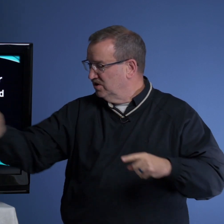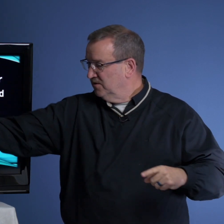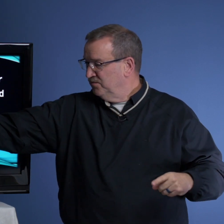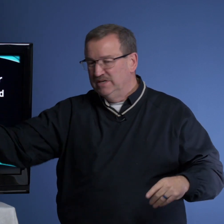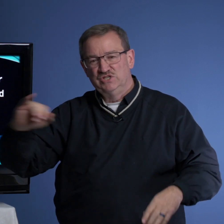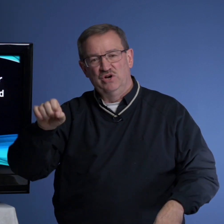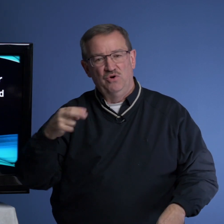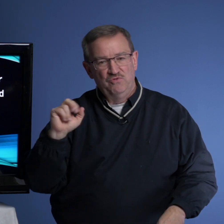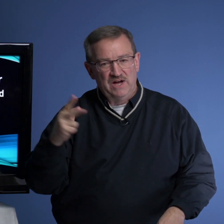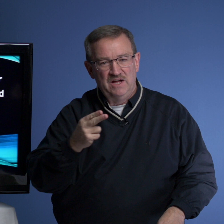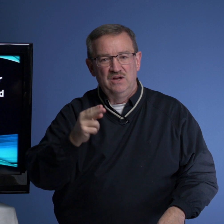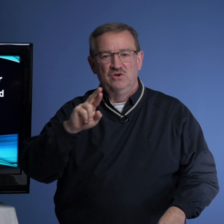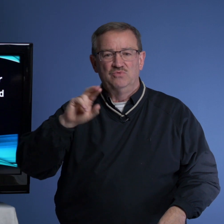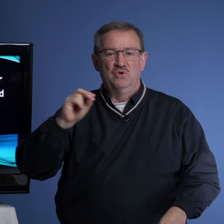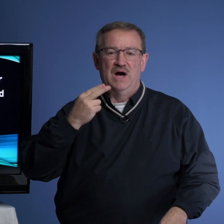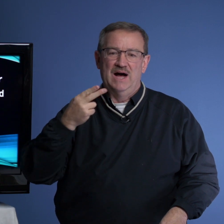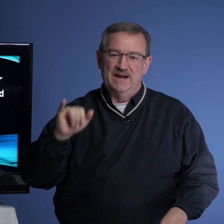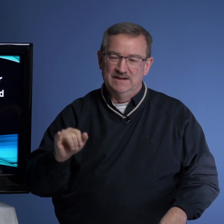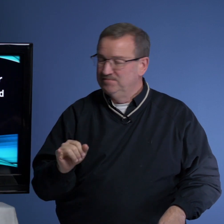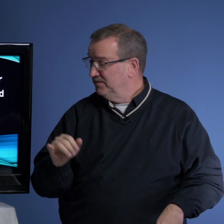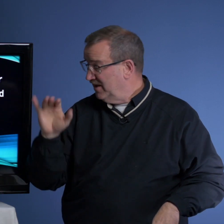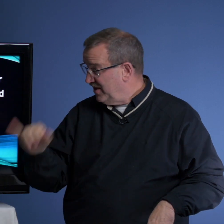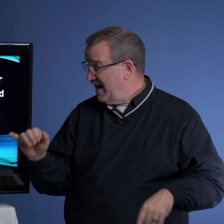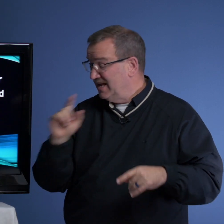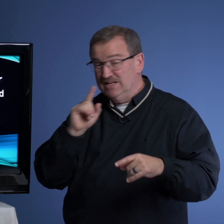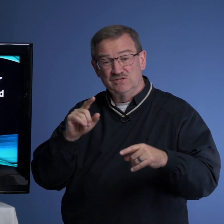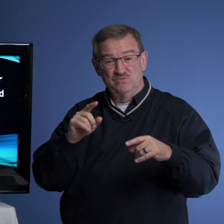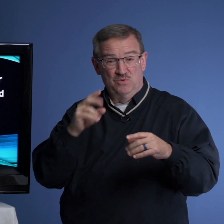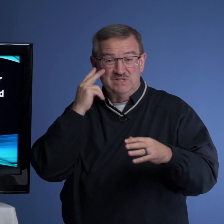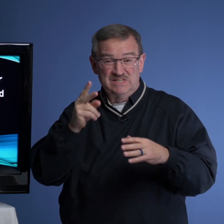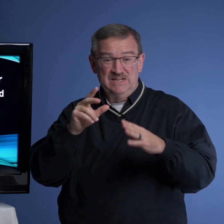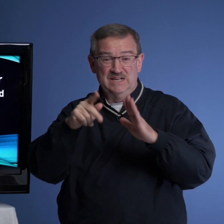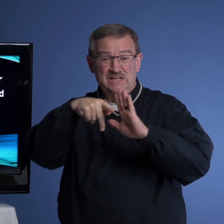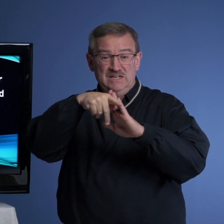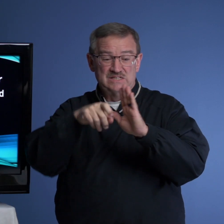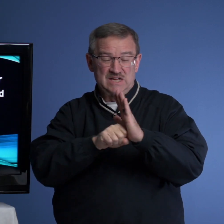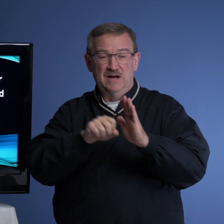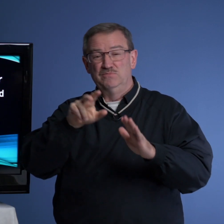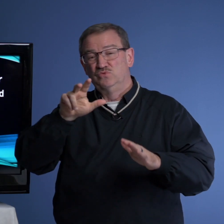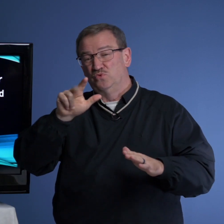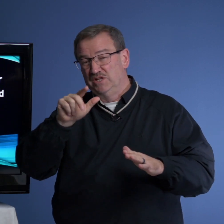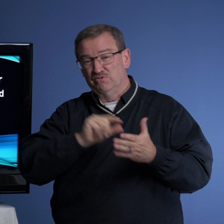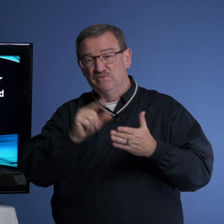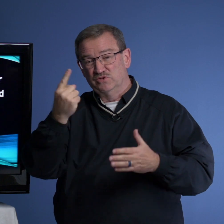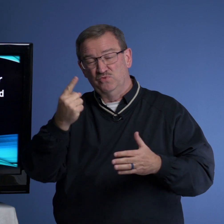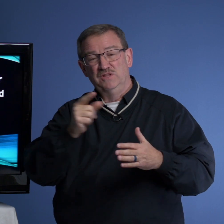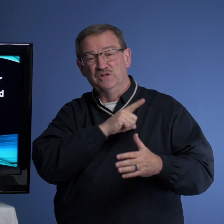Jehovah Rohi. And that is what we see in Psalm 23, verse one. The